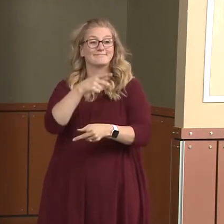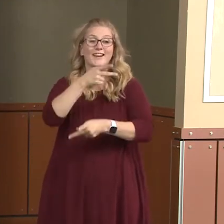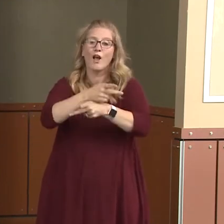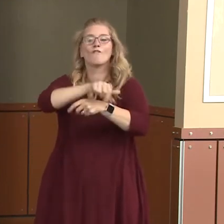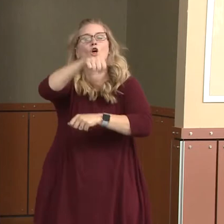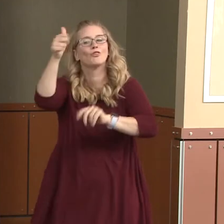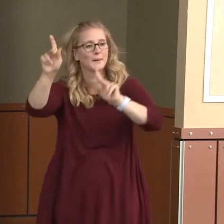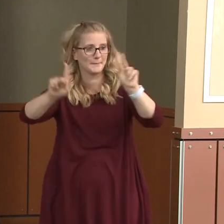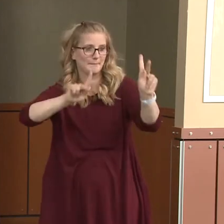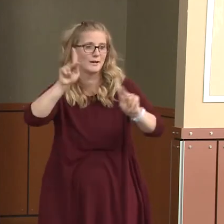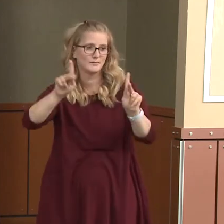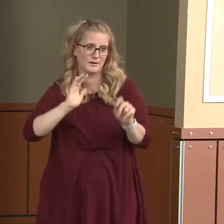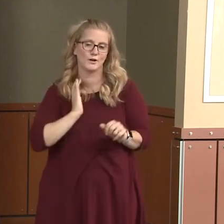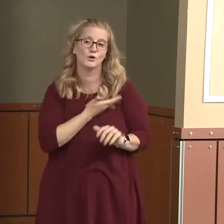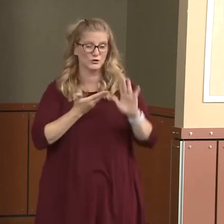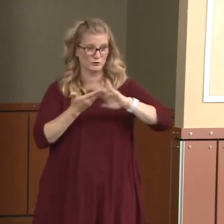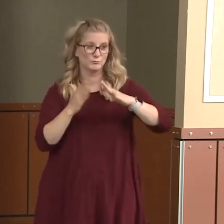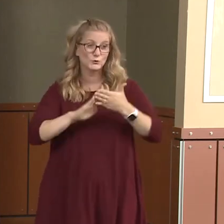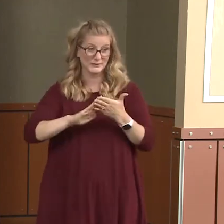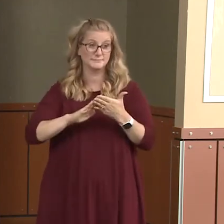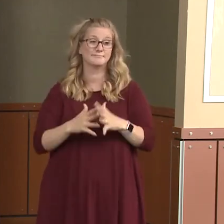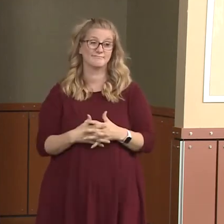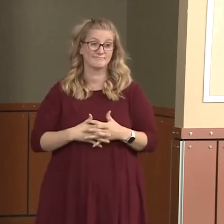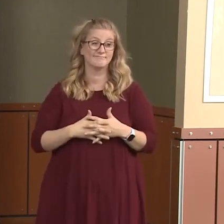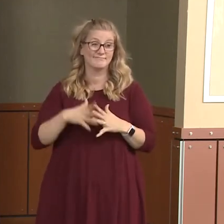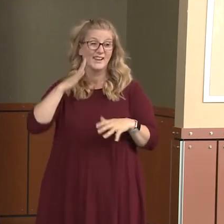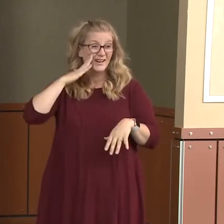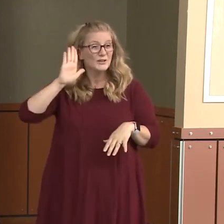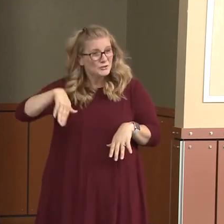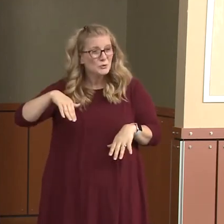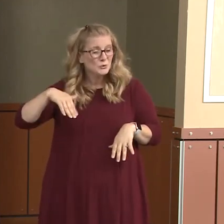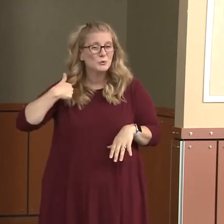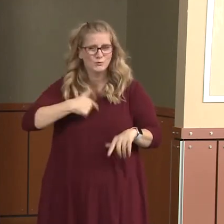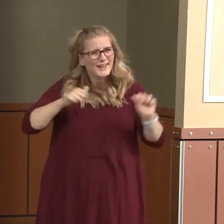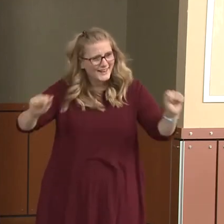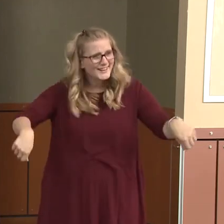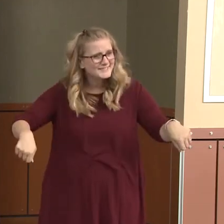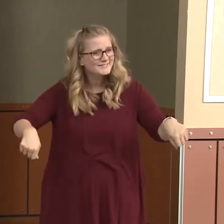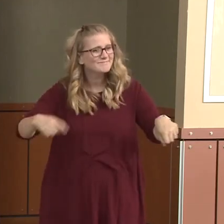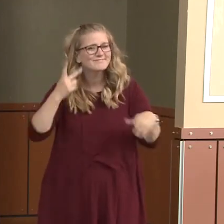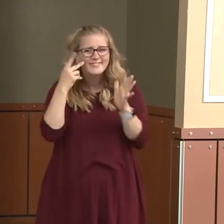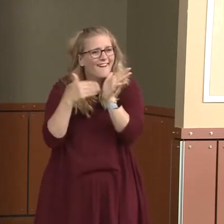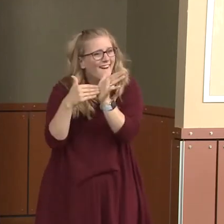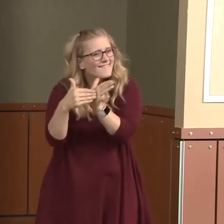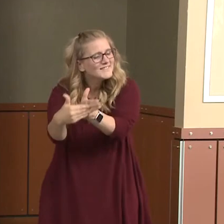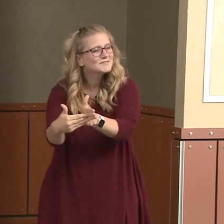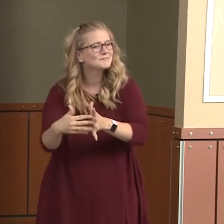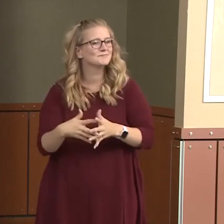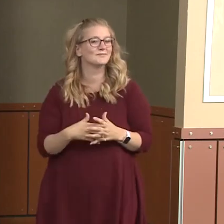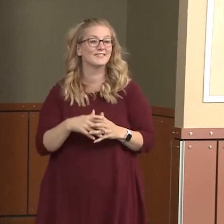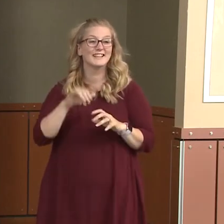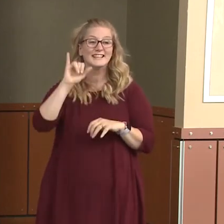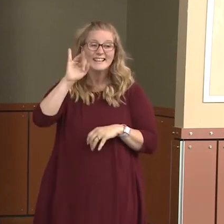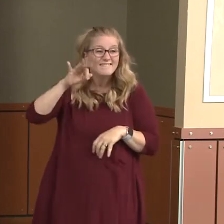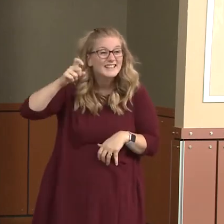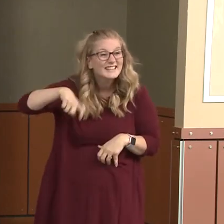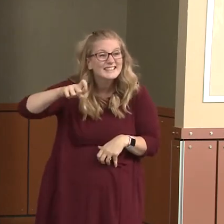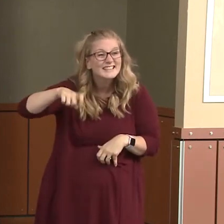I know we can do that as a community. We see that time and time again. If there's a need, people need donations,